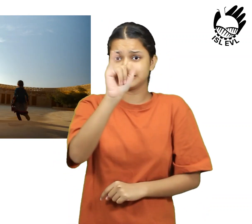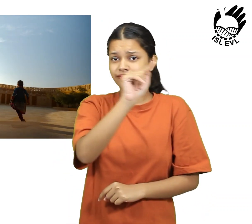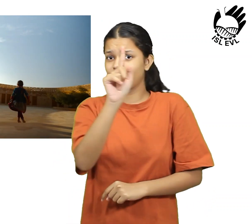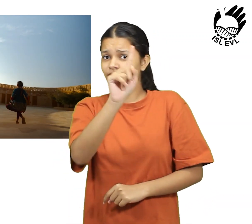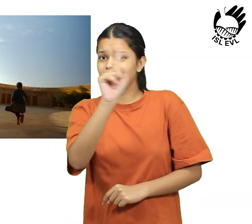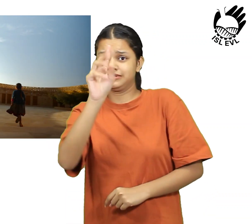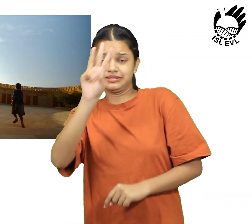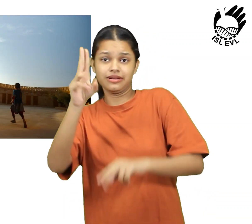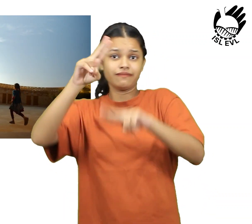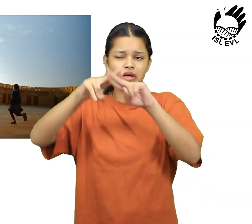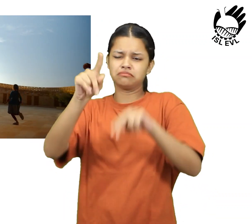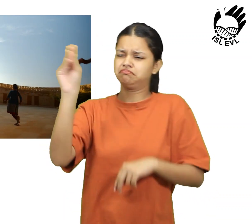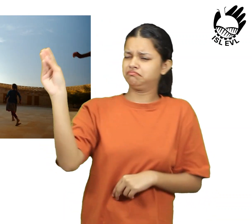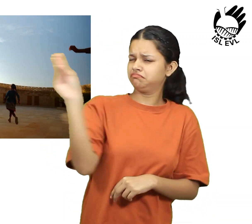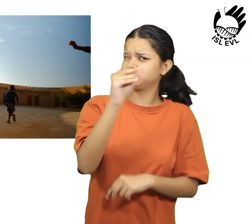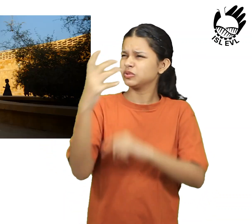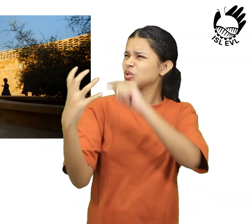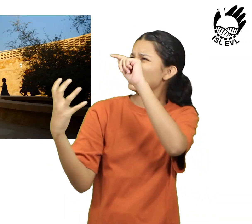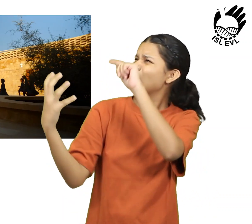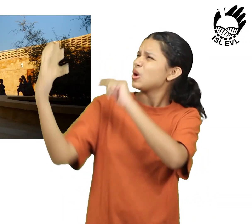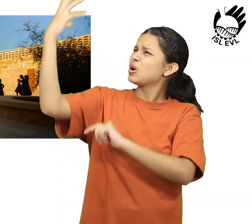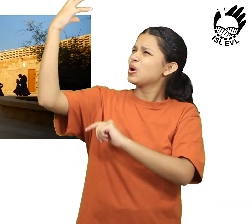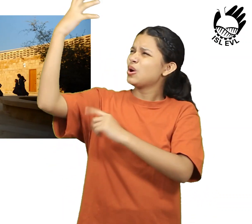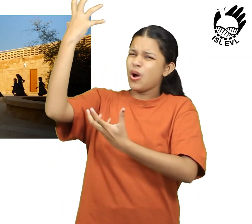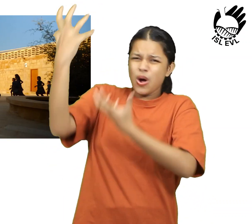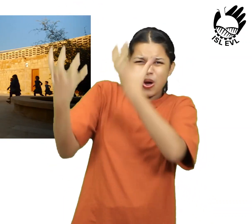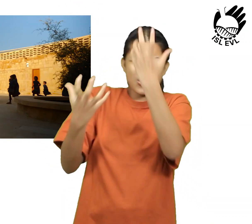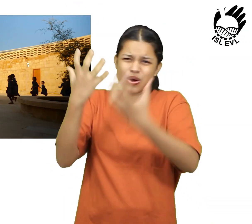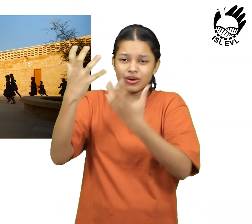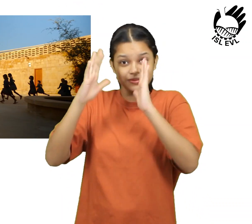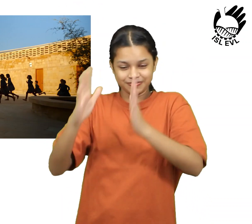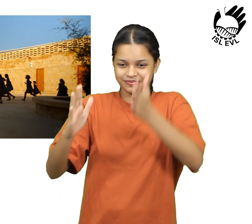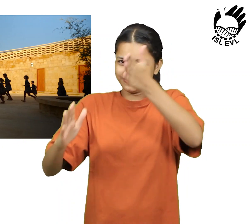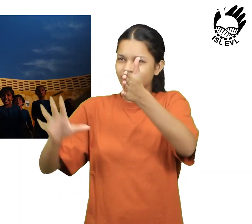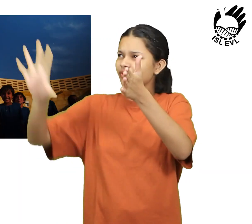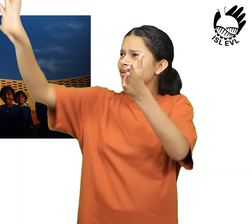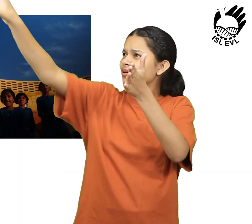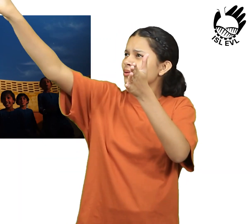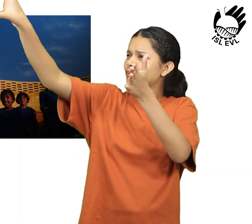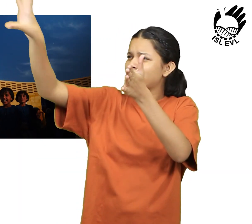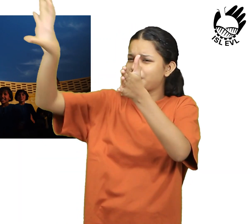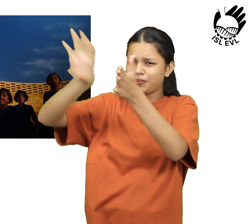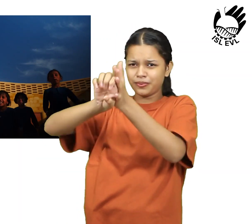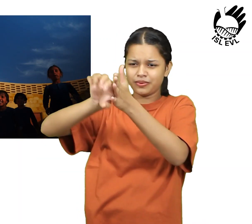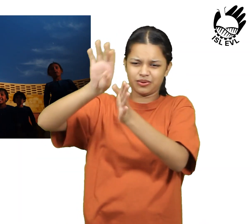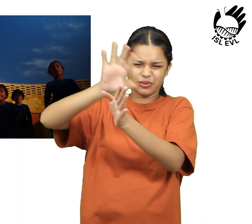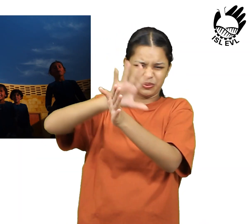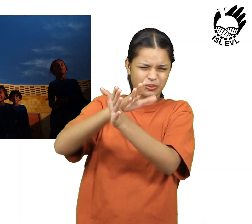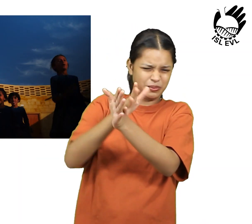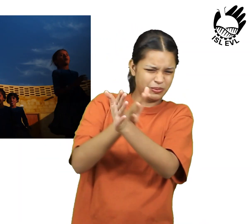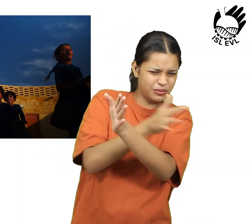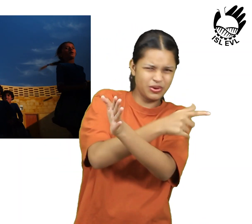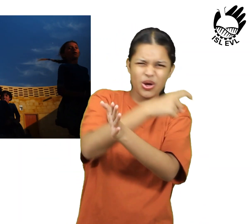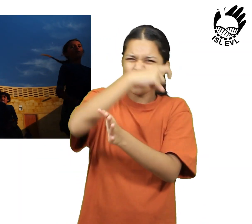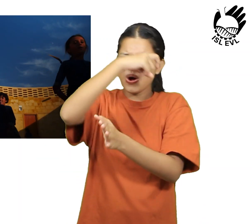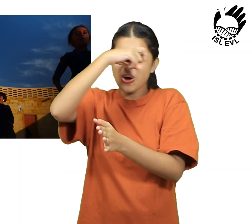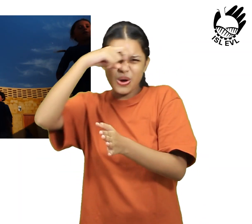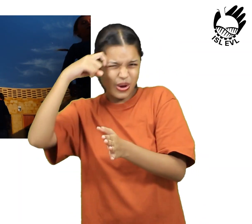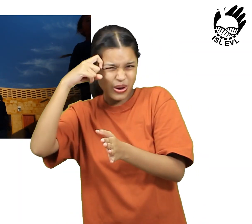sustainable design, the Rajkumari Ratnavati Girls School also has a number of features that make it a unique